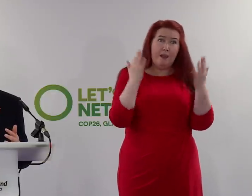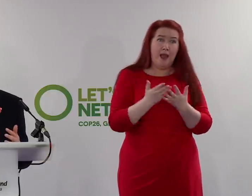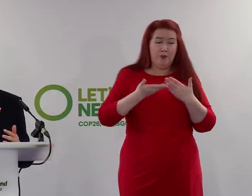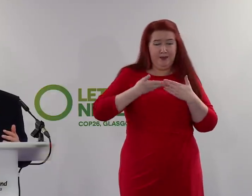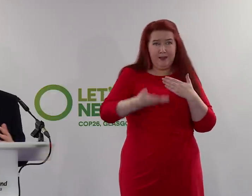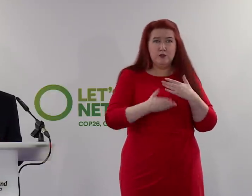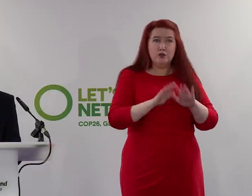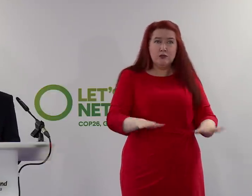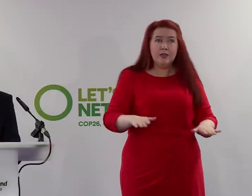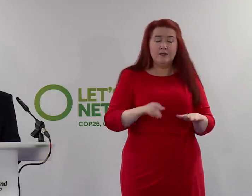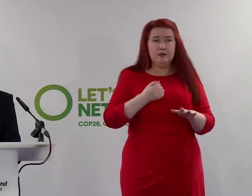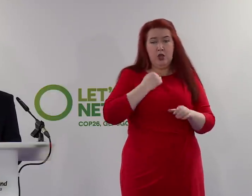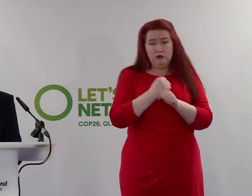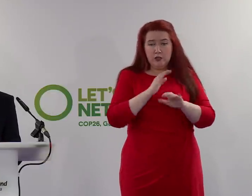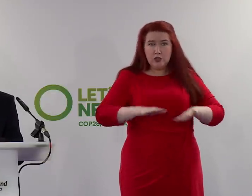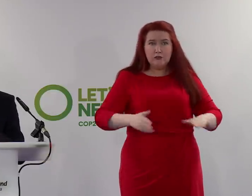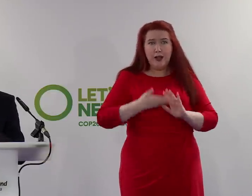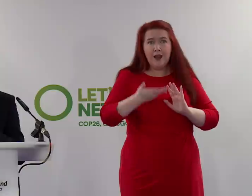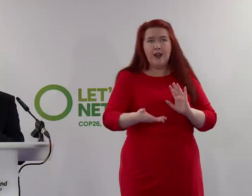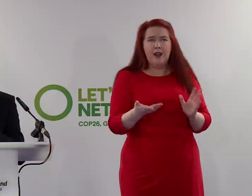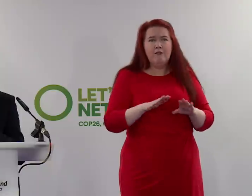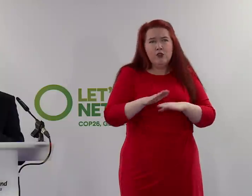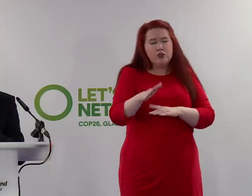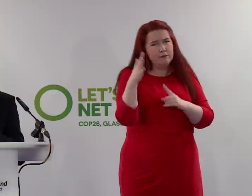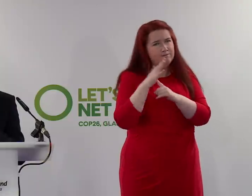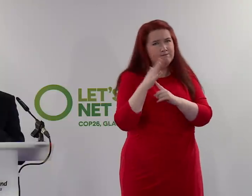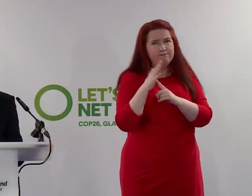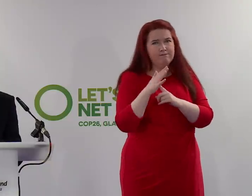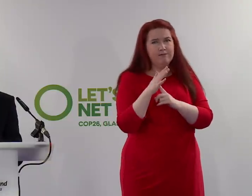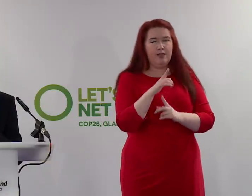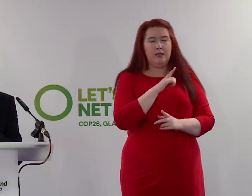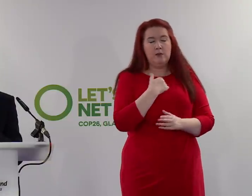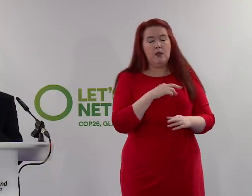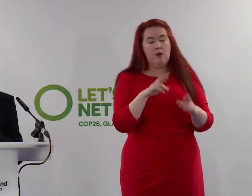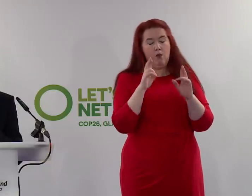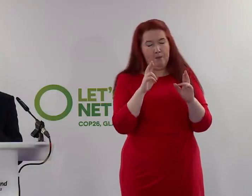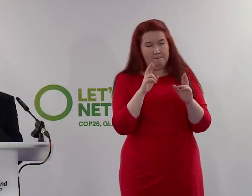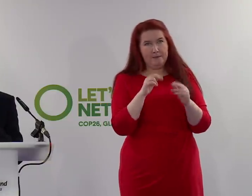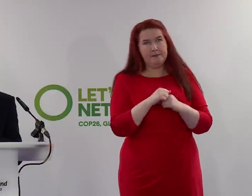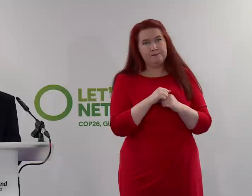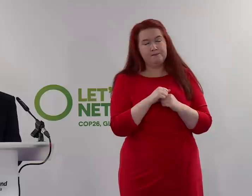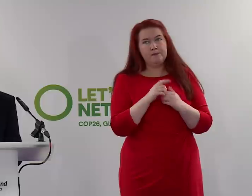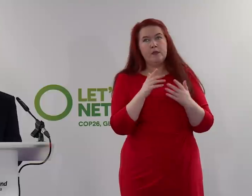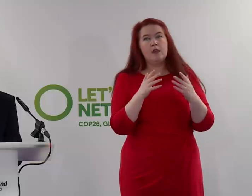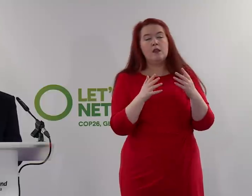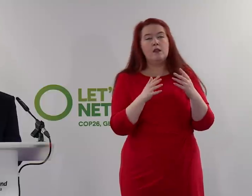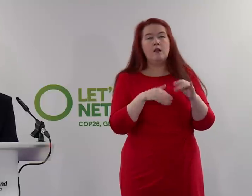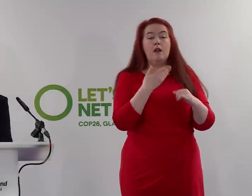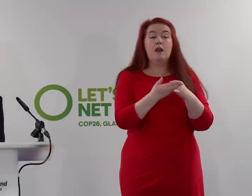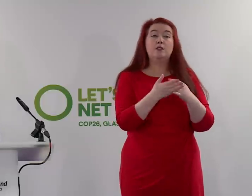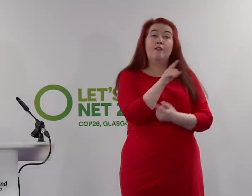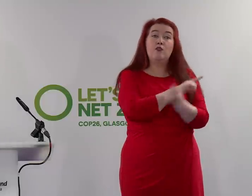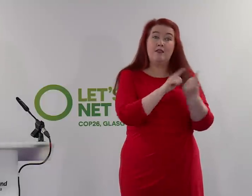and grandchildren, and therefore it's, I hope, the case that the outcome of this